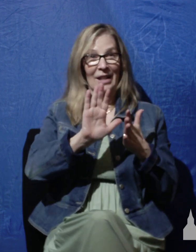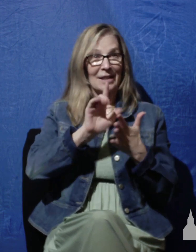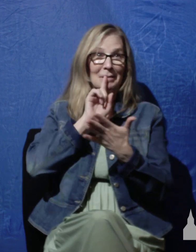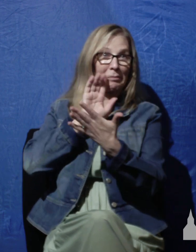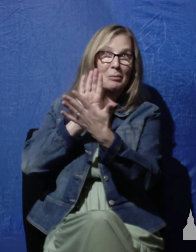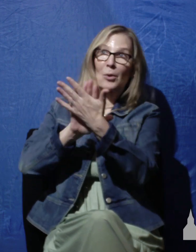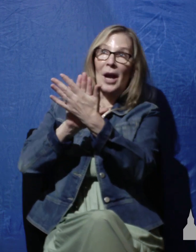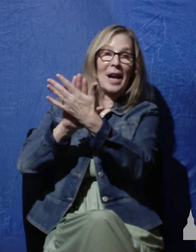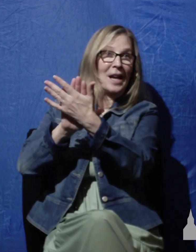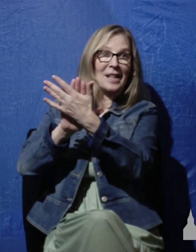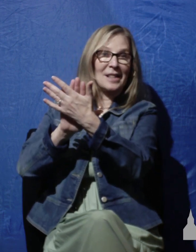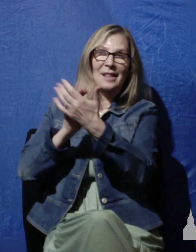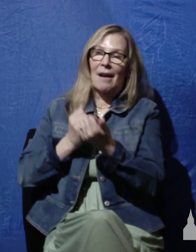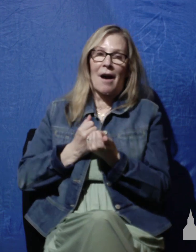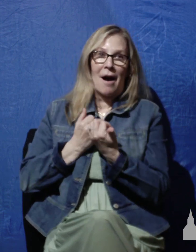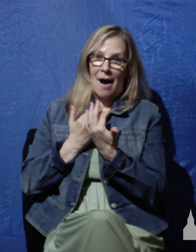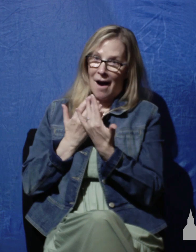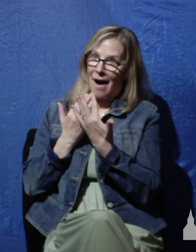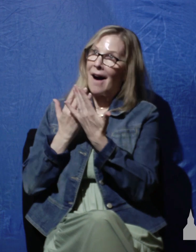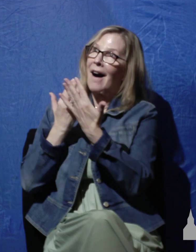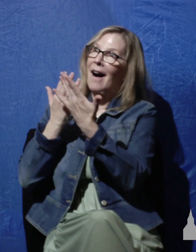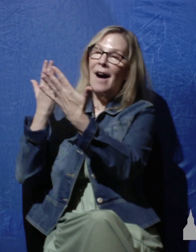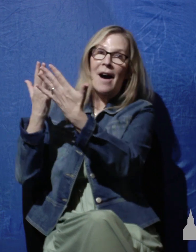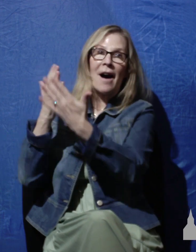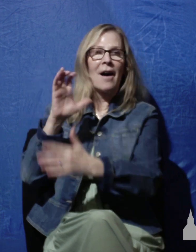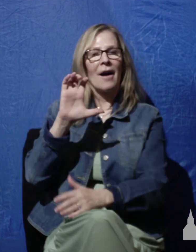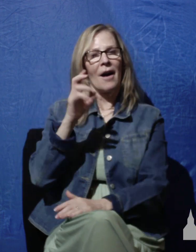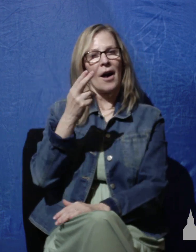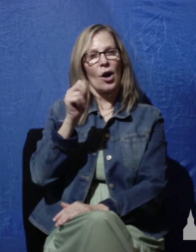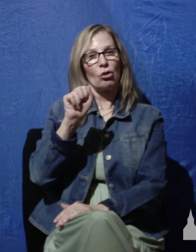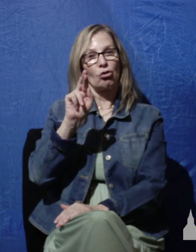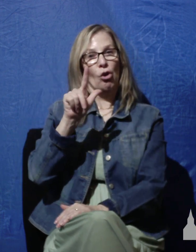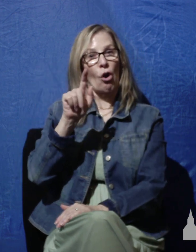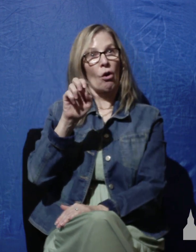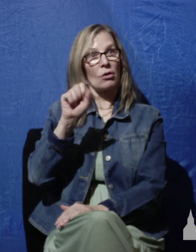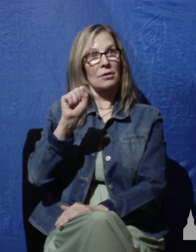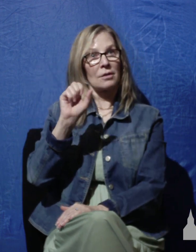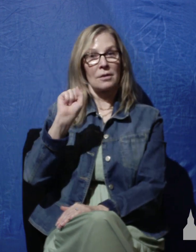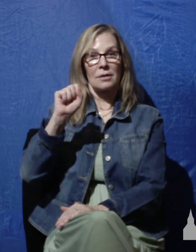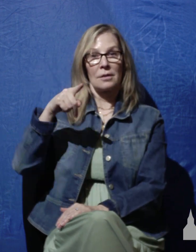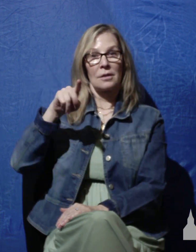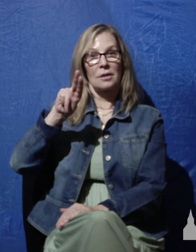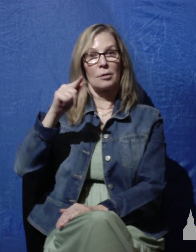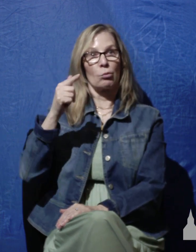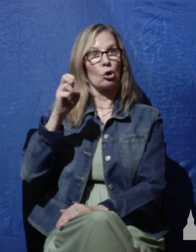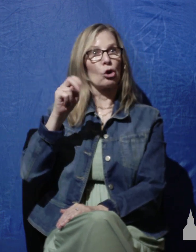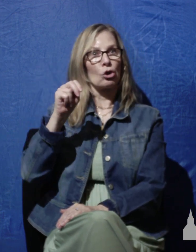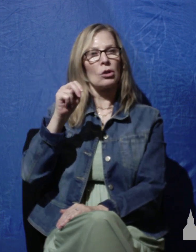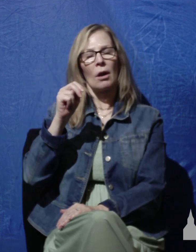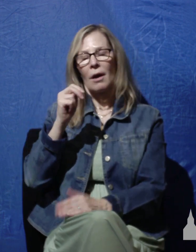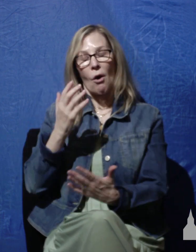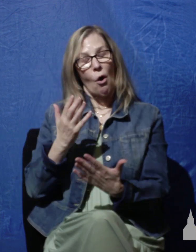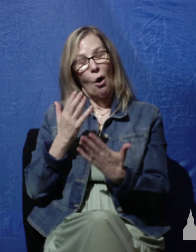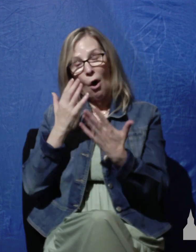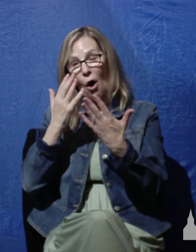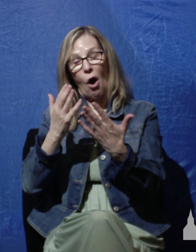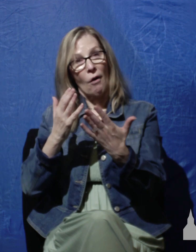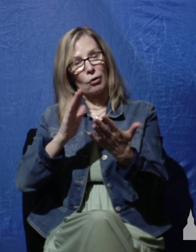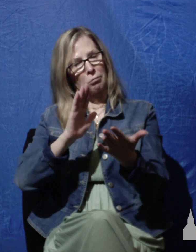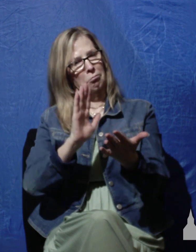that ushers forth from David's lips that Charles Spurgeon offered these towering words of praise for this